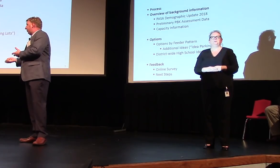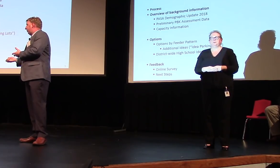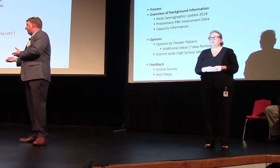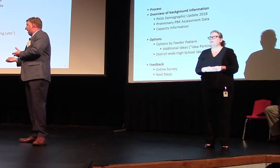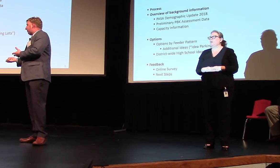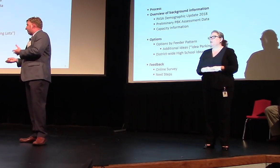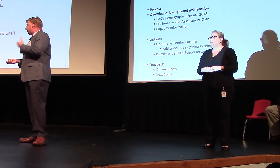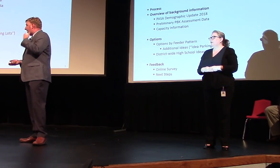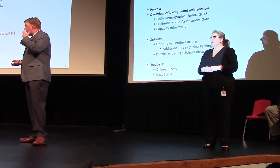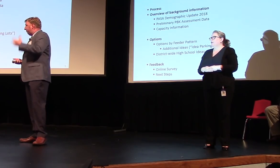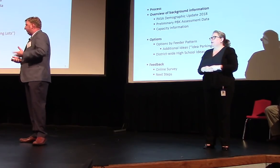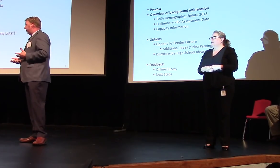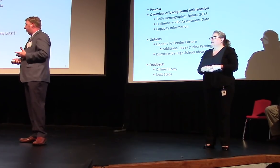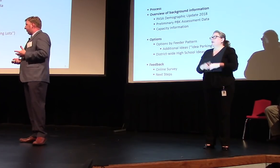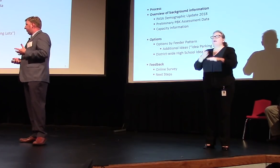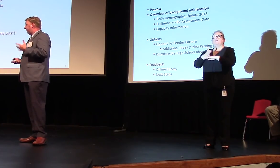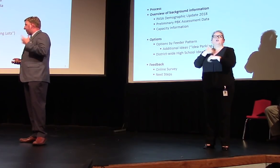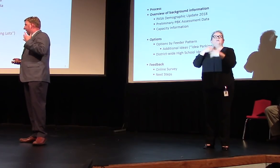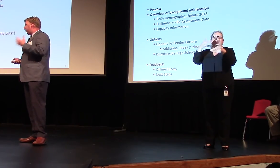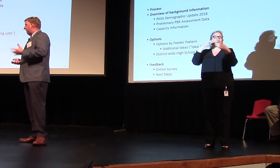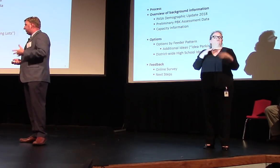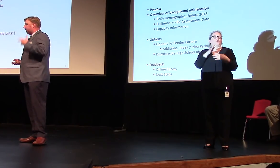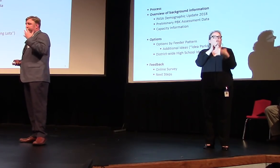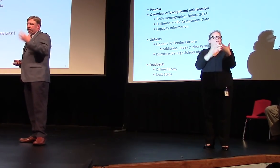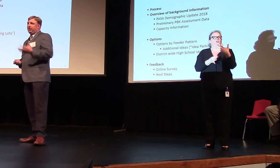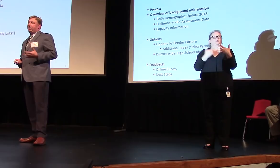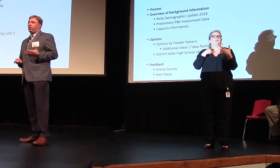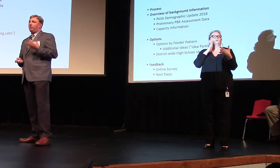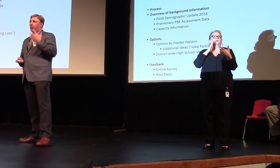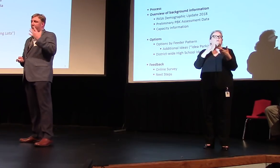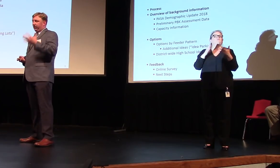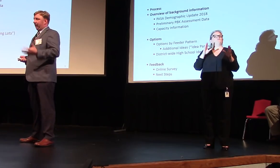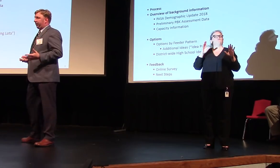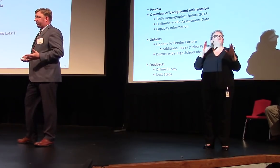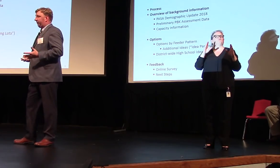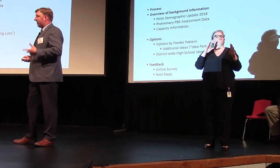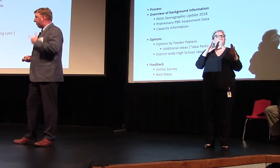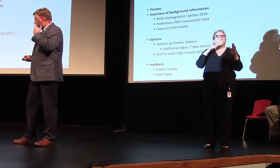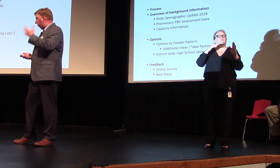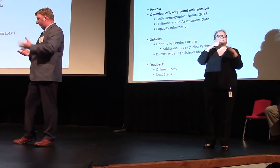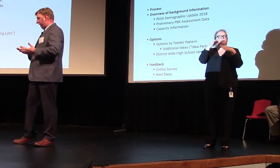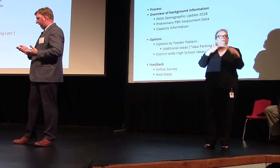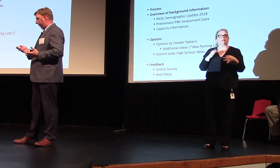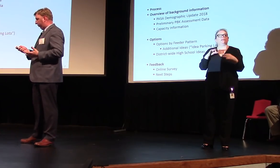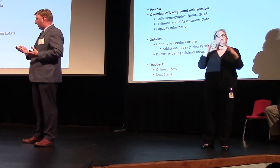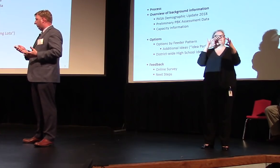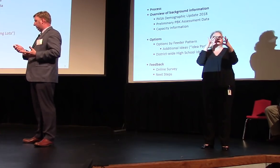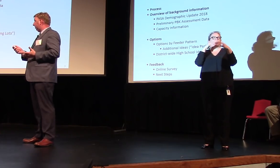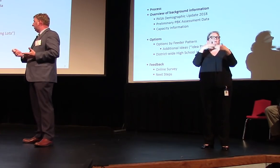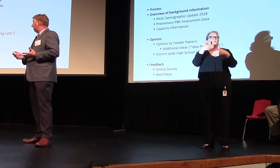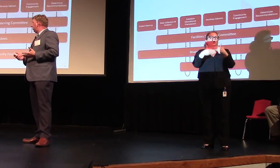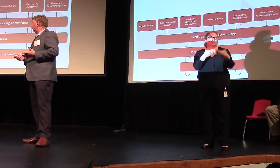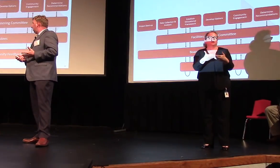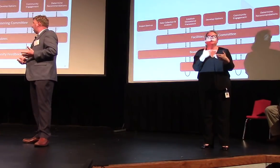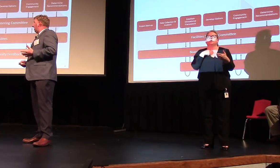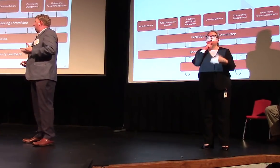After I go through the options, I'll kind of briefly go through the feedback process. I'm sure many of you have already filled out the surveys but I'll go over that again as well.